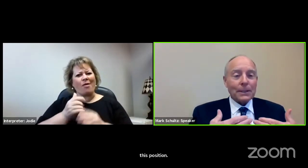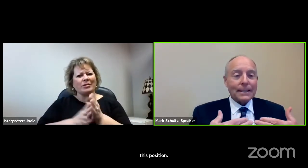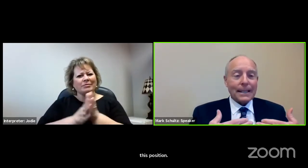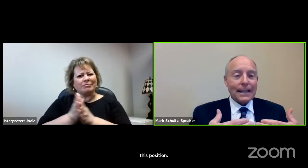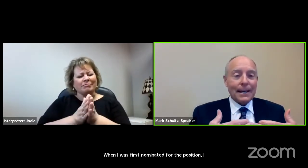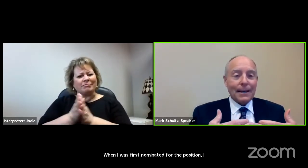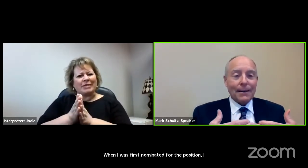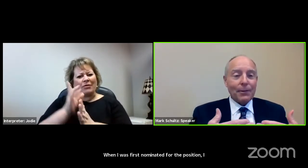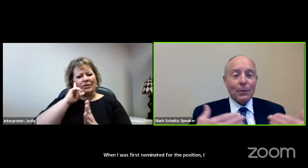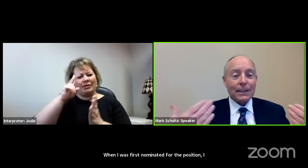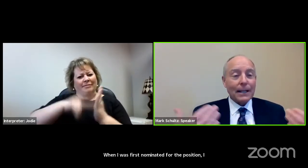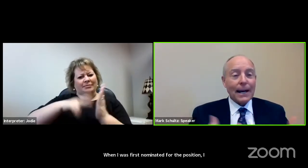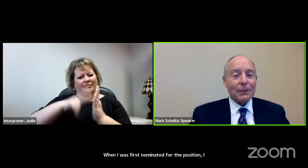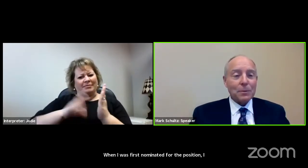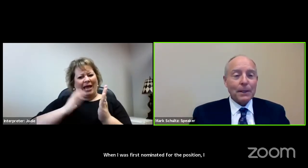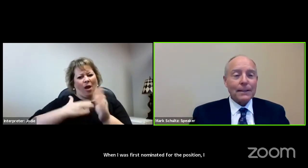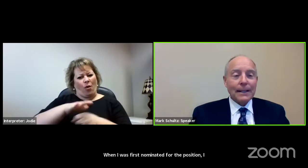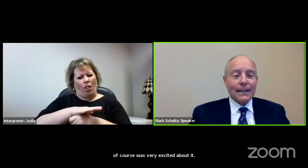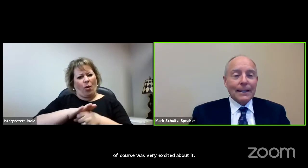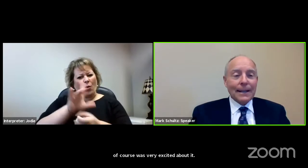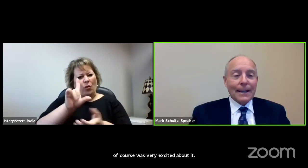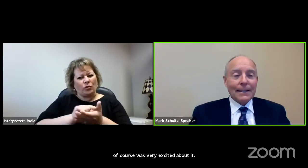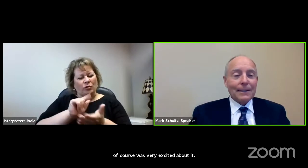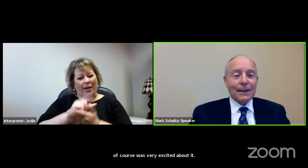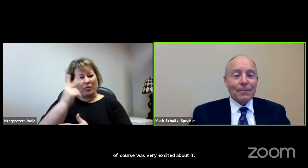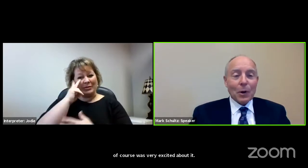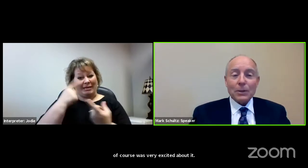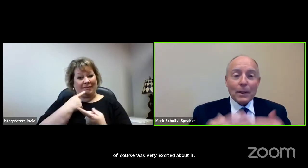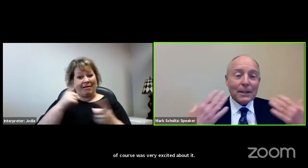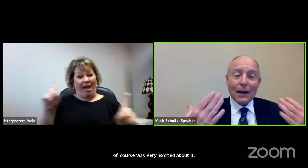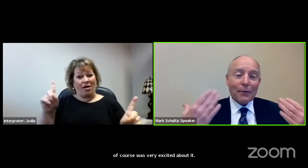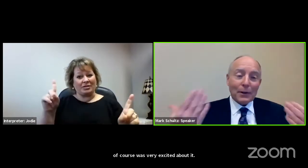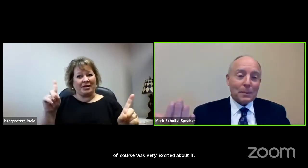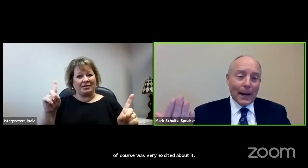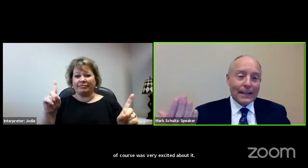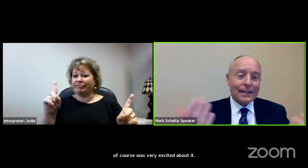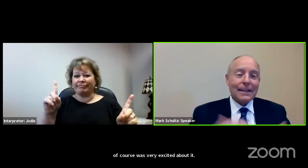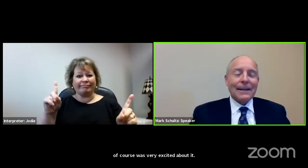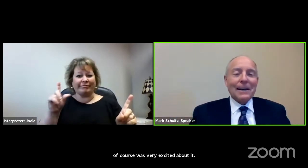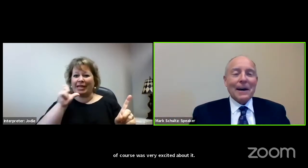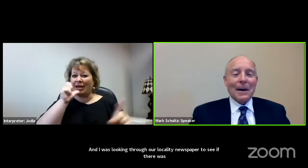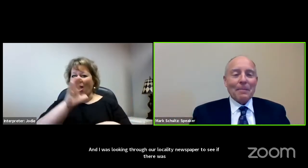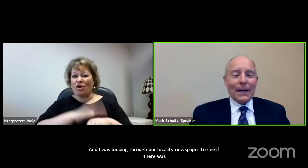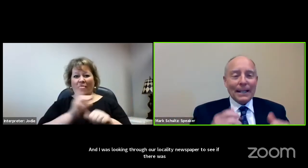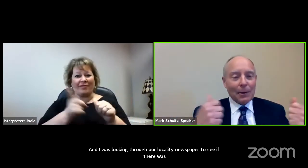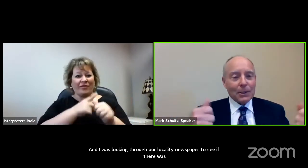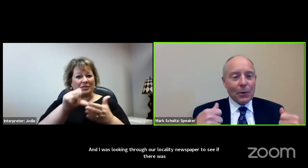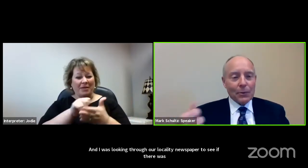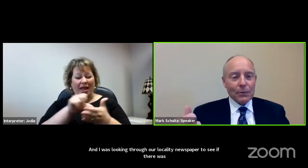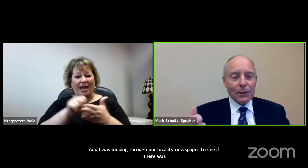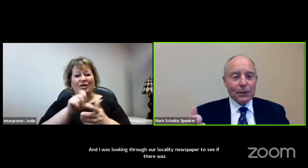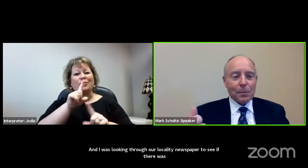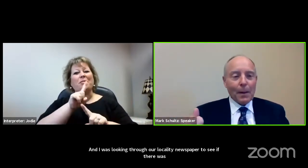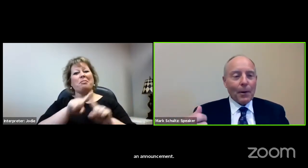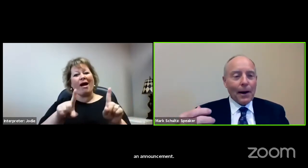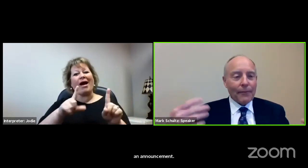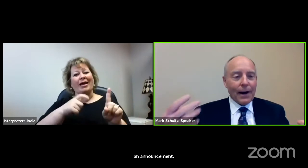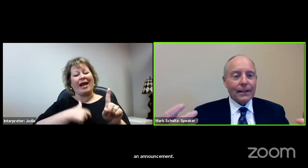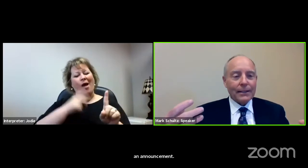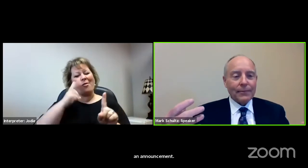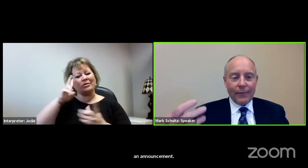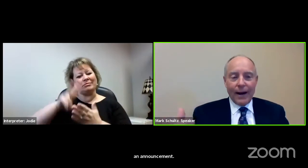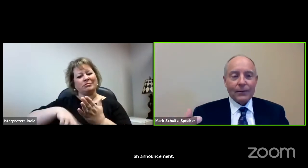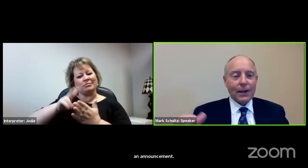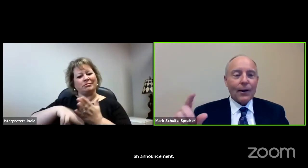newspaper to see if there was an announcement and of course it wasn't on the first page but as I was going through the newspaper